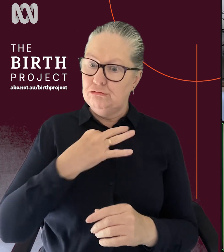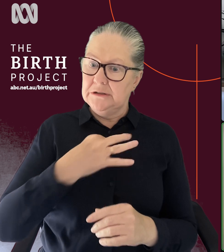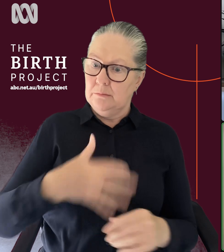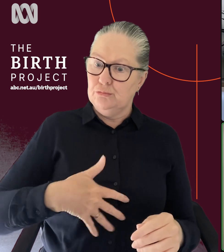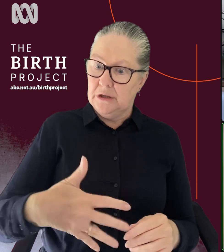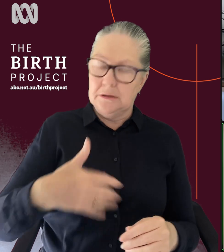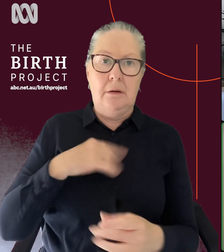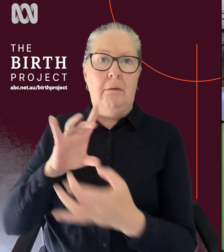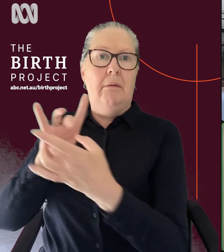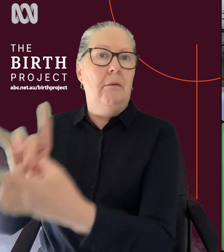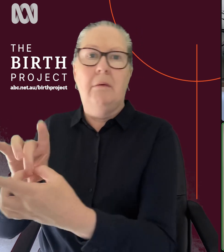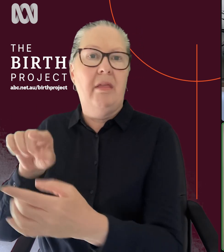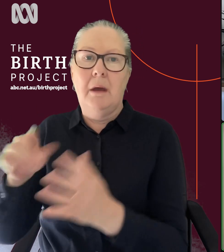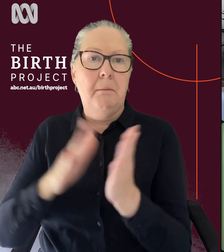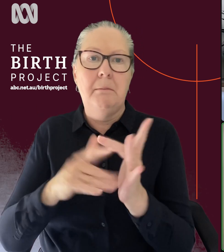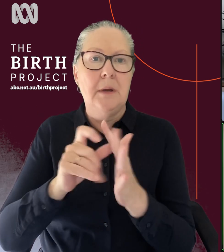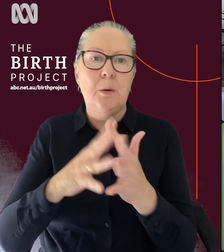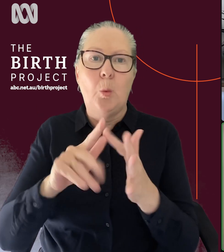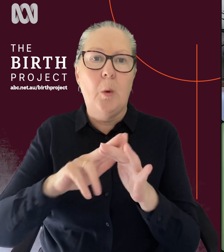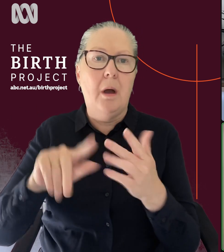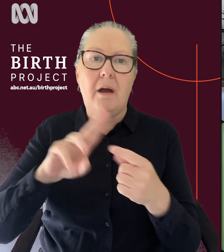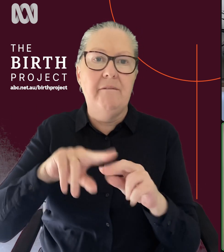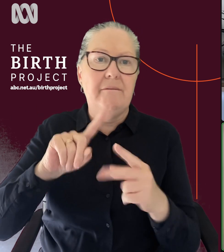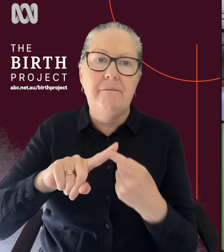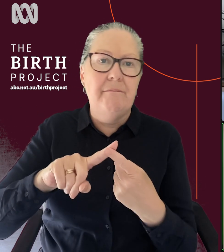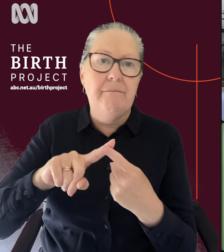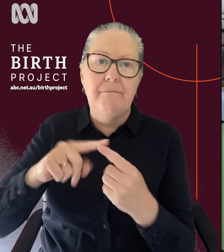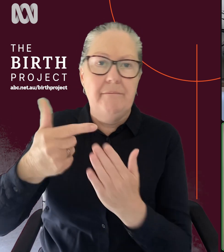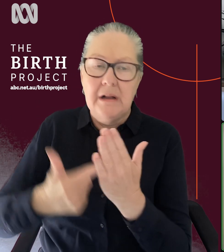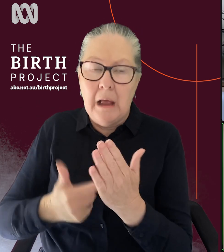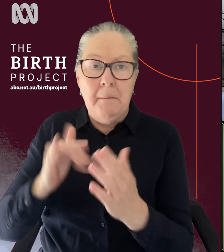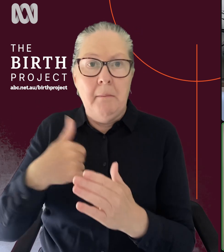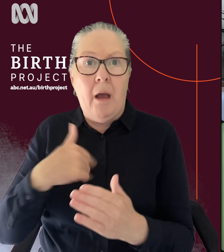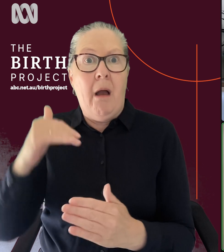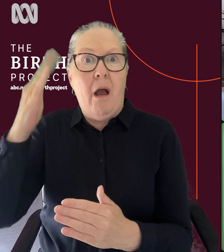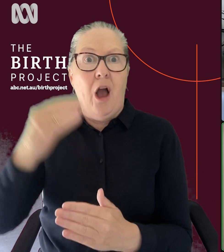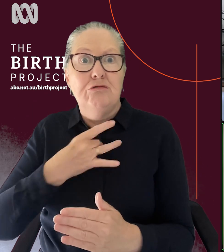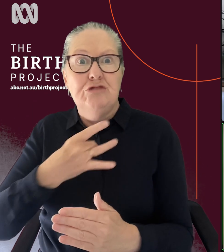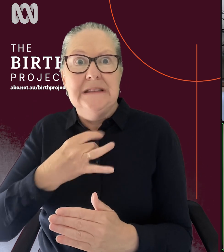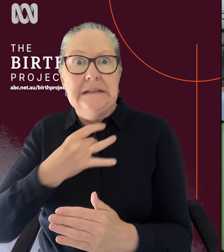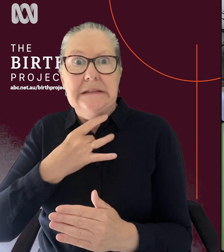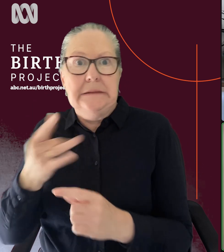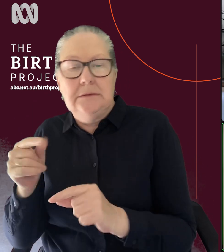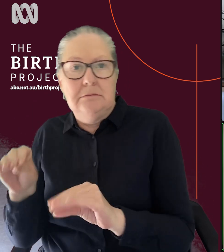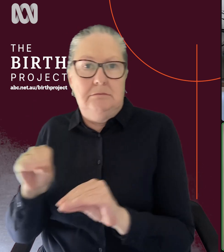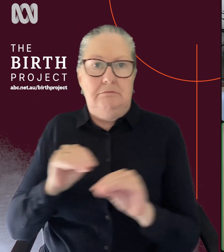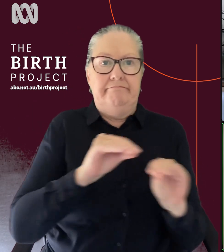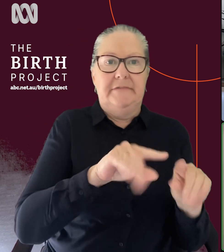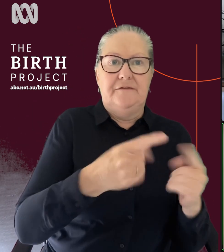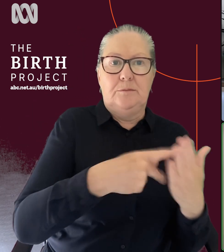usually. And then if things present throughout the pregnancy, which move you into a high risk category, then you might be moved out of that program. But to initially get